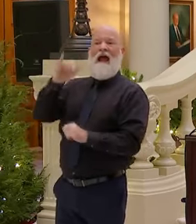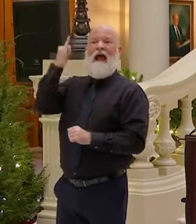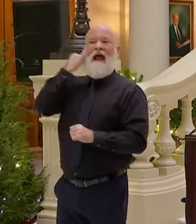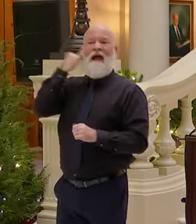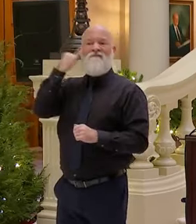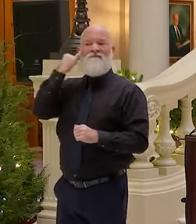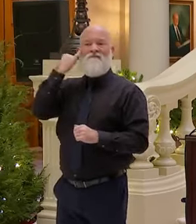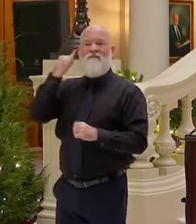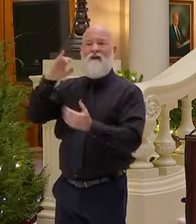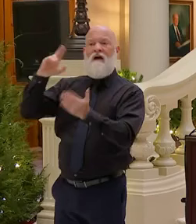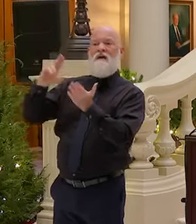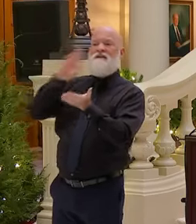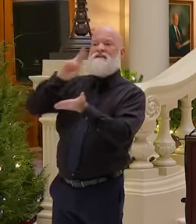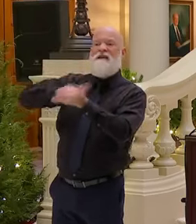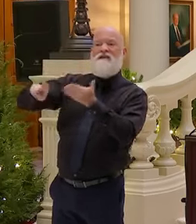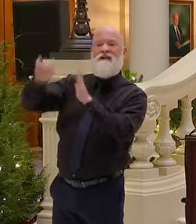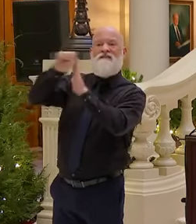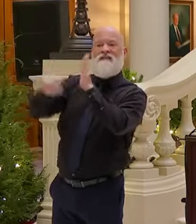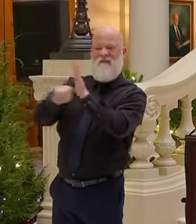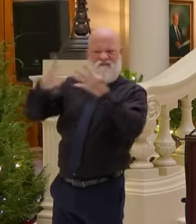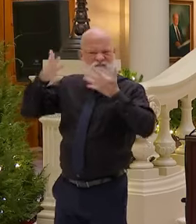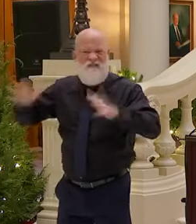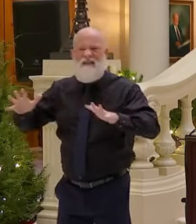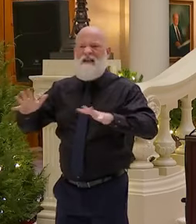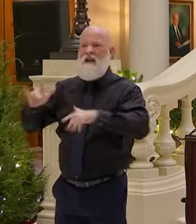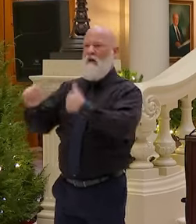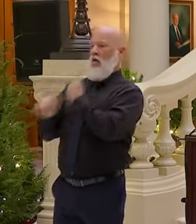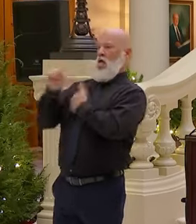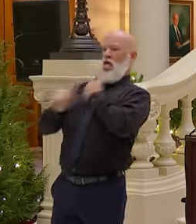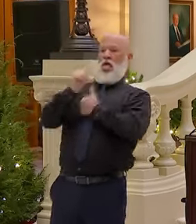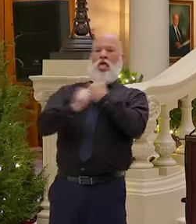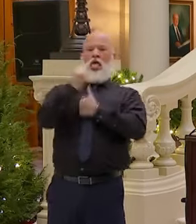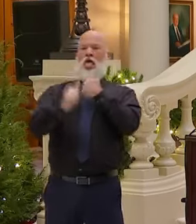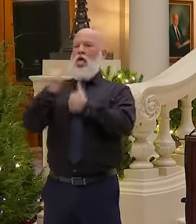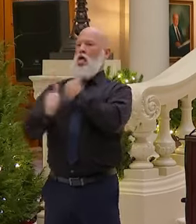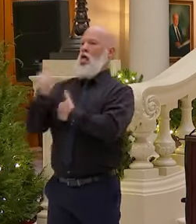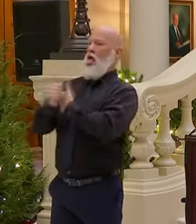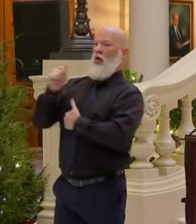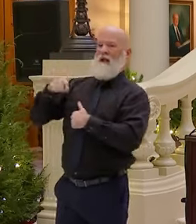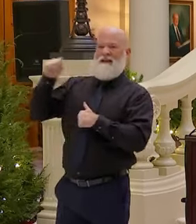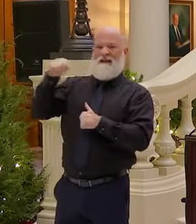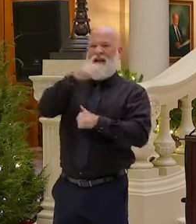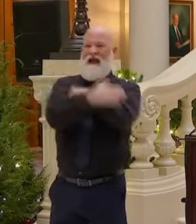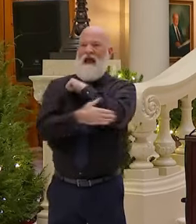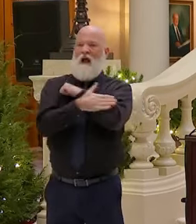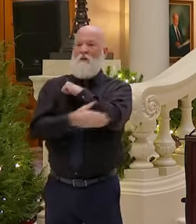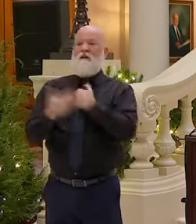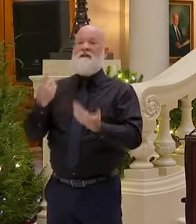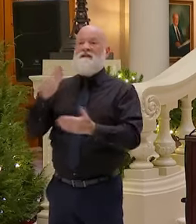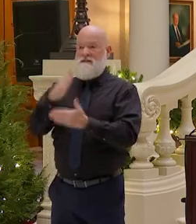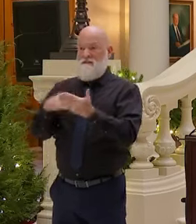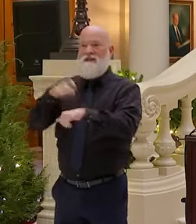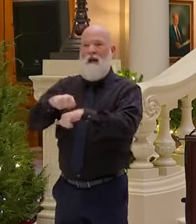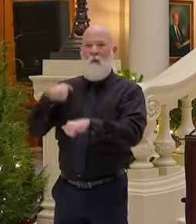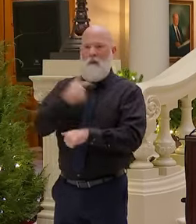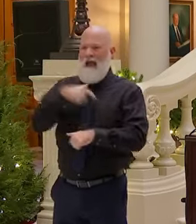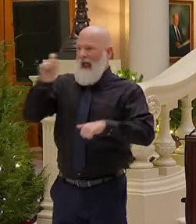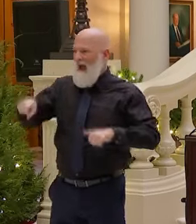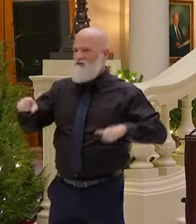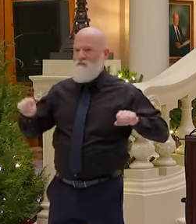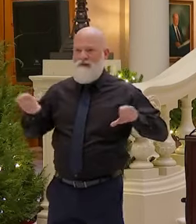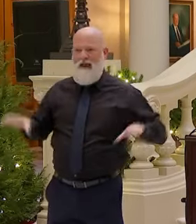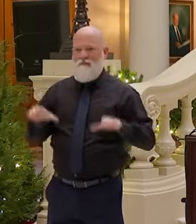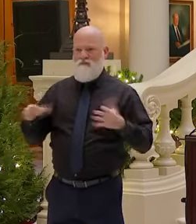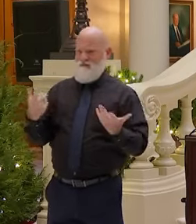blamed for counties making mistakes and failing their voters, at some level we need to have the power to fire people who are in the way of this similar would have in other states.